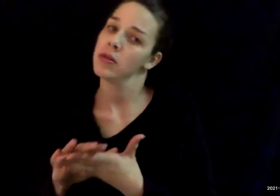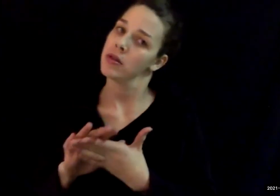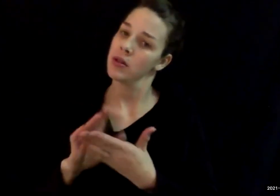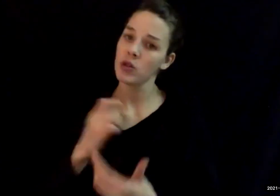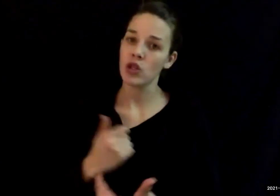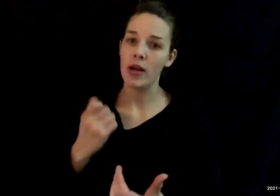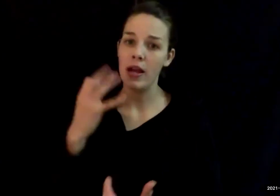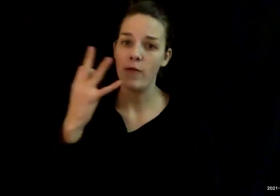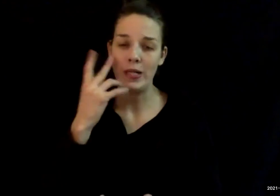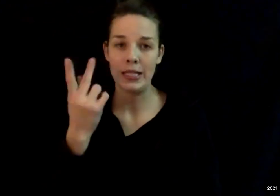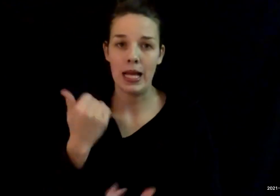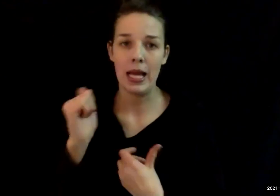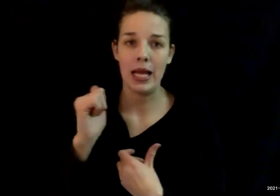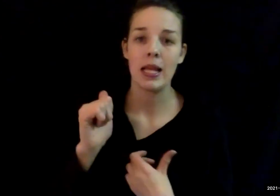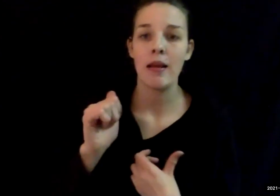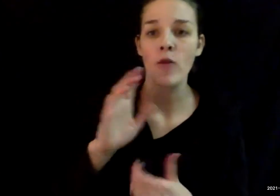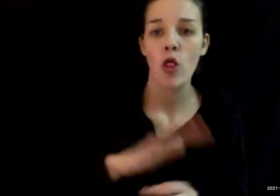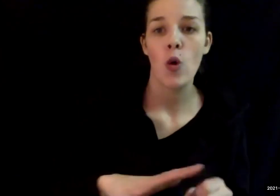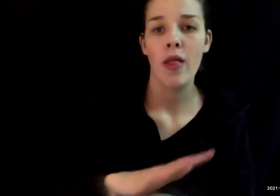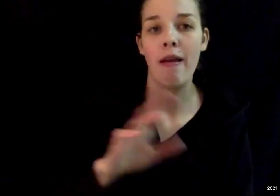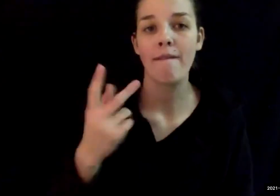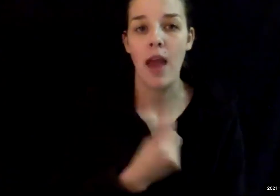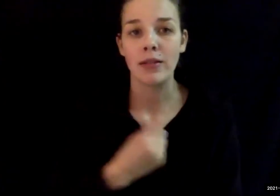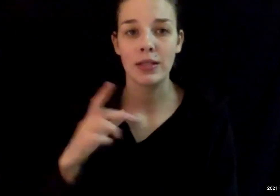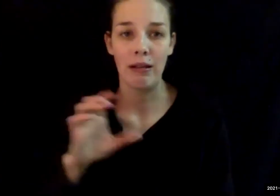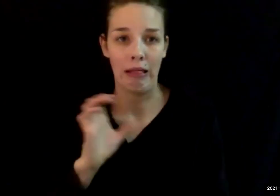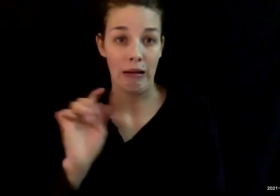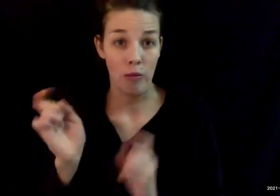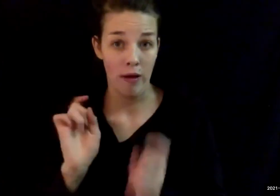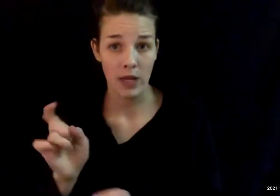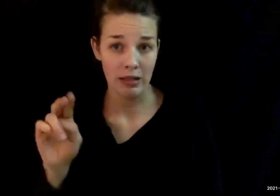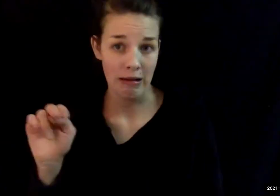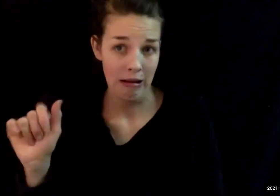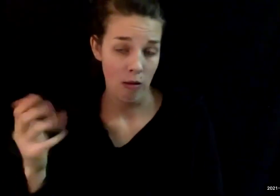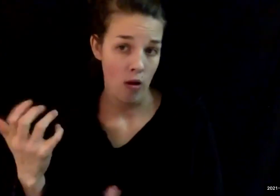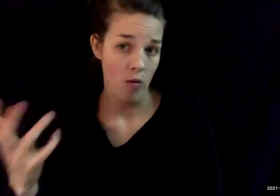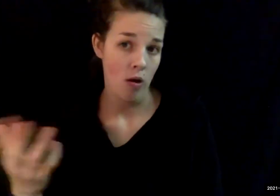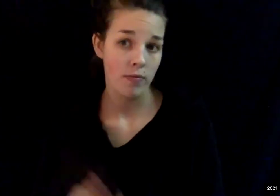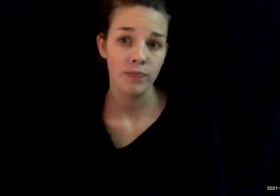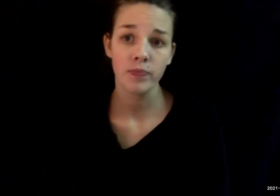any from locally at the vaccine clinics that we're giving. Nita, do we want to start with you?